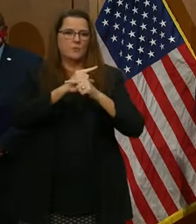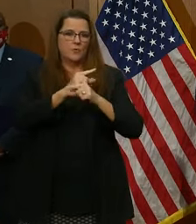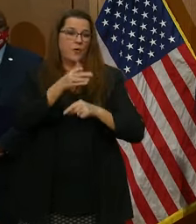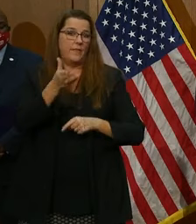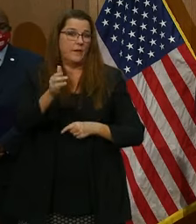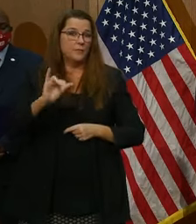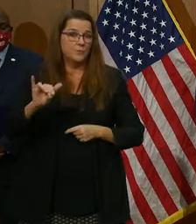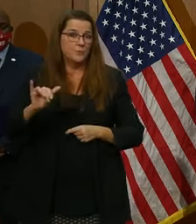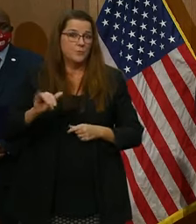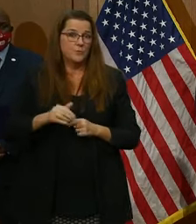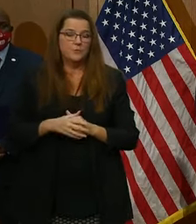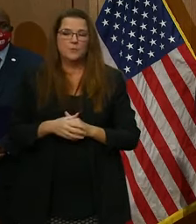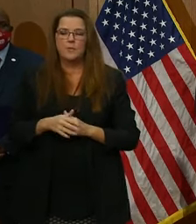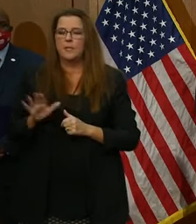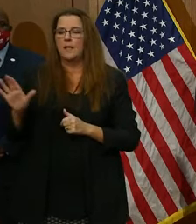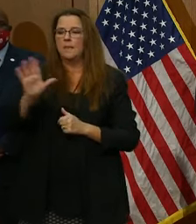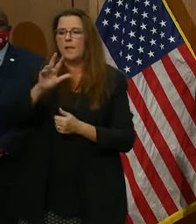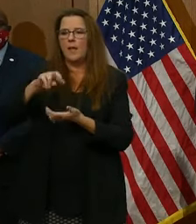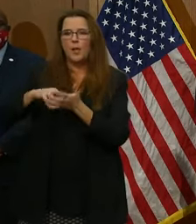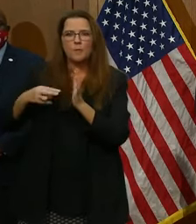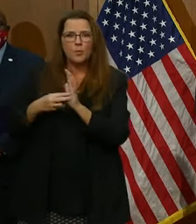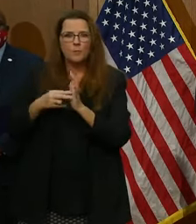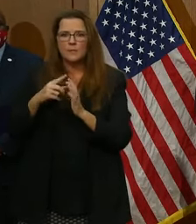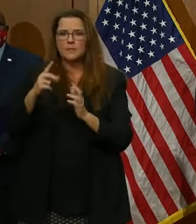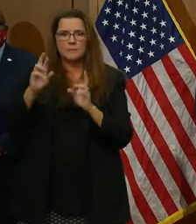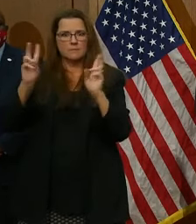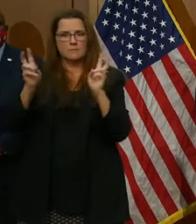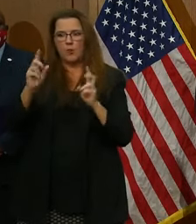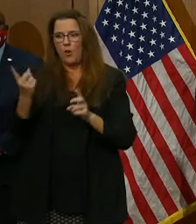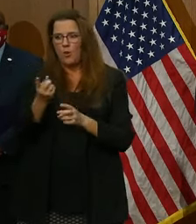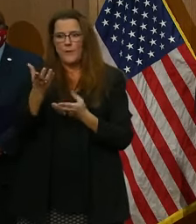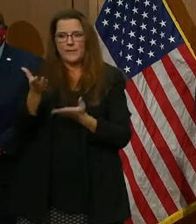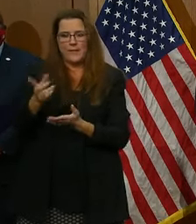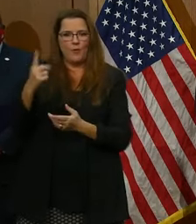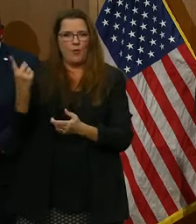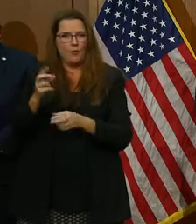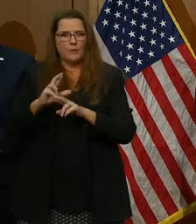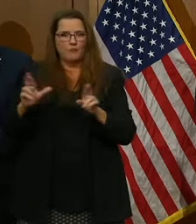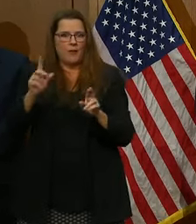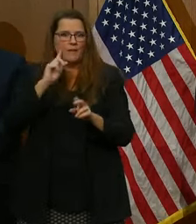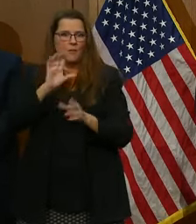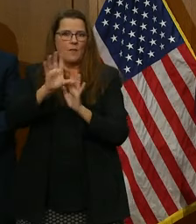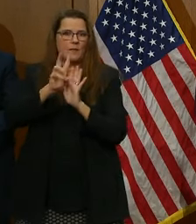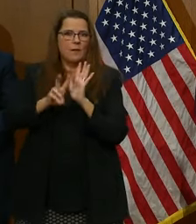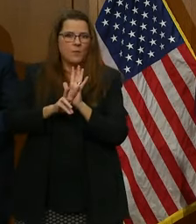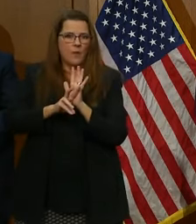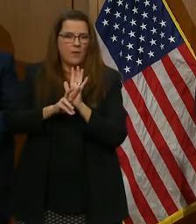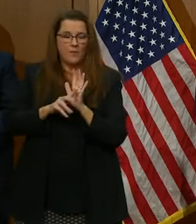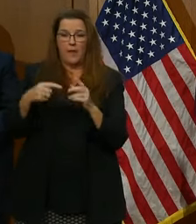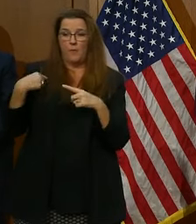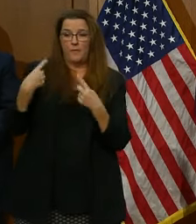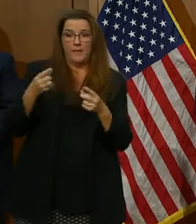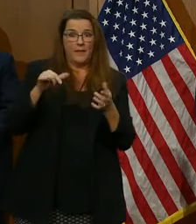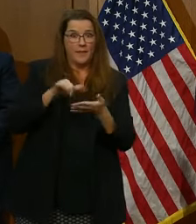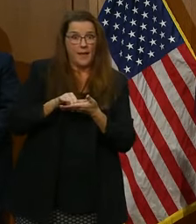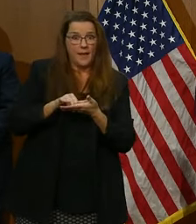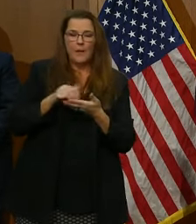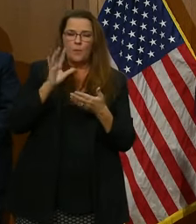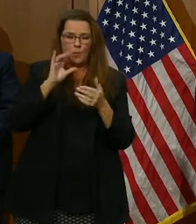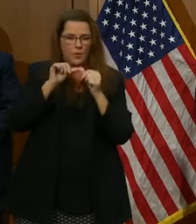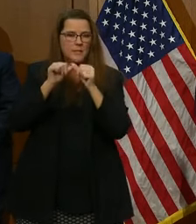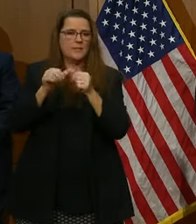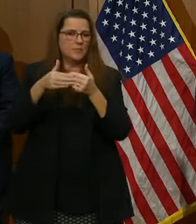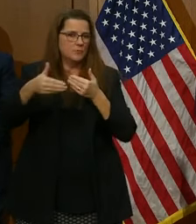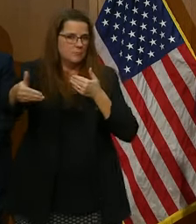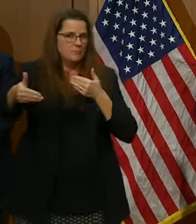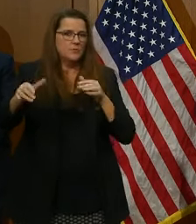purpose is to be always there and always ready for the Commonwealth. And they have done that in the past, and they will continue to do so in the future. And I couldn't be any more